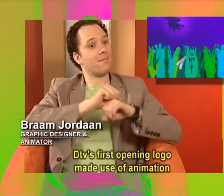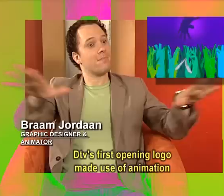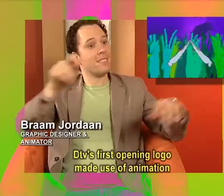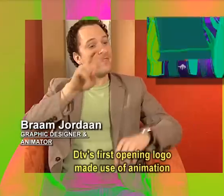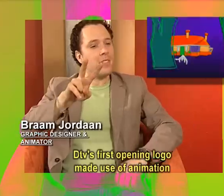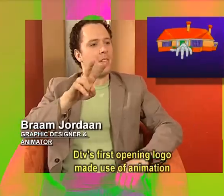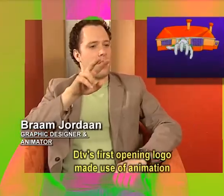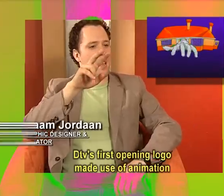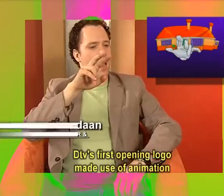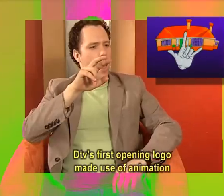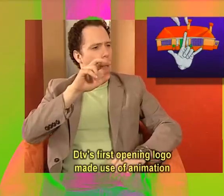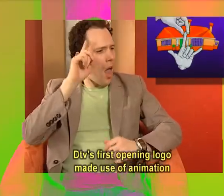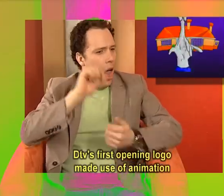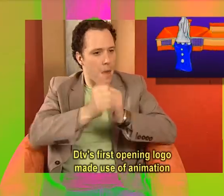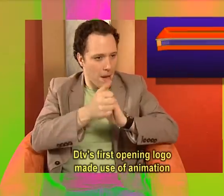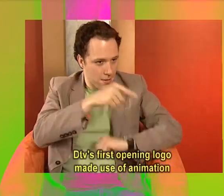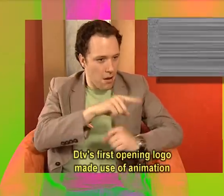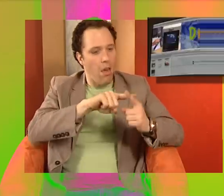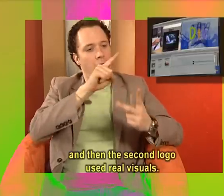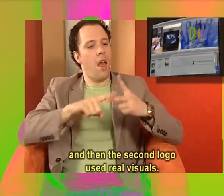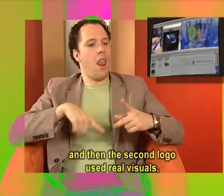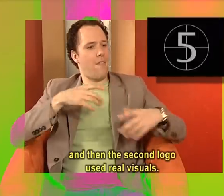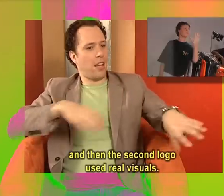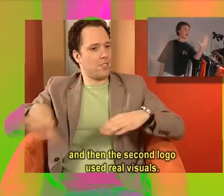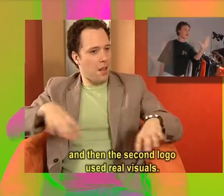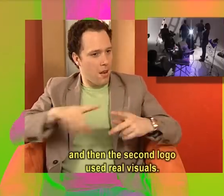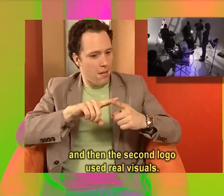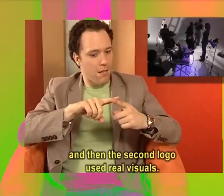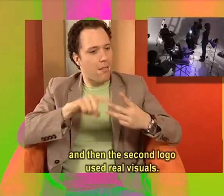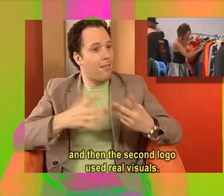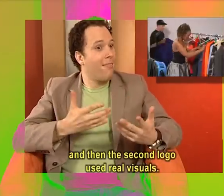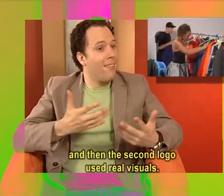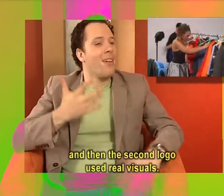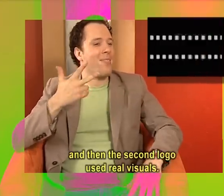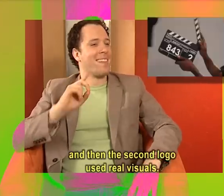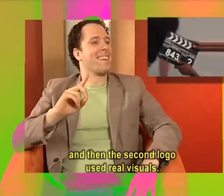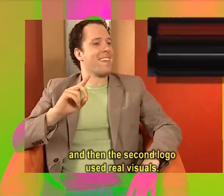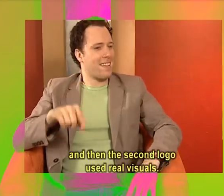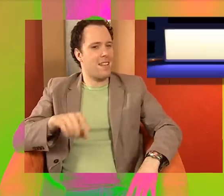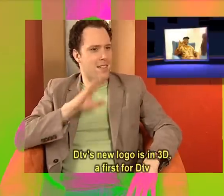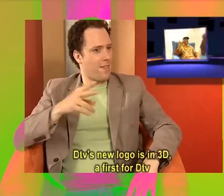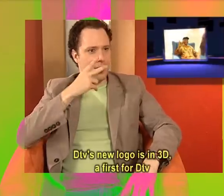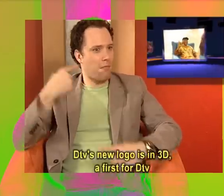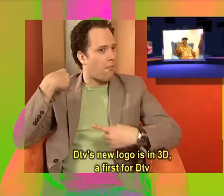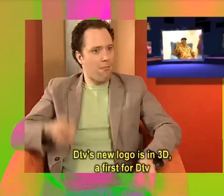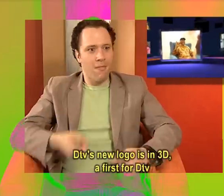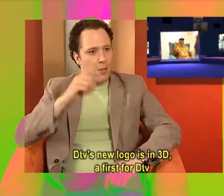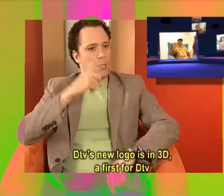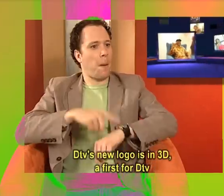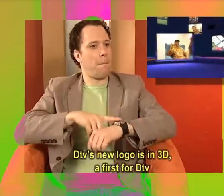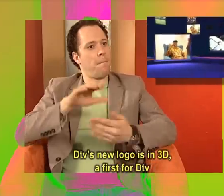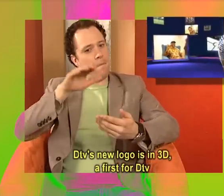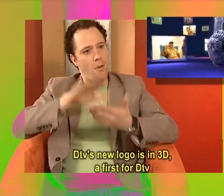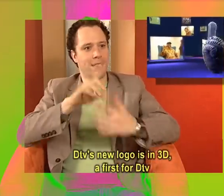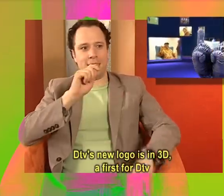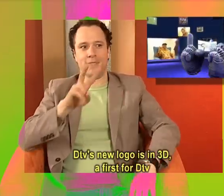DTV's first opening logo made use of animation and then the second logo used real visuals. DTV's new logo is